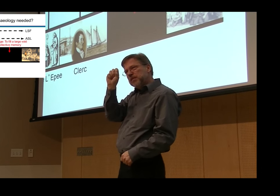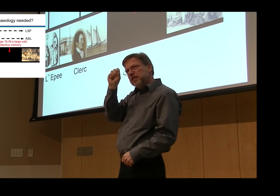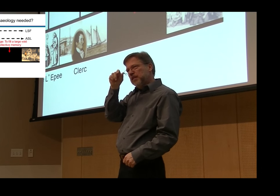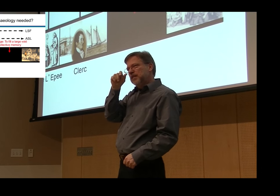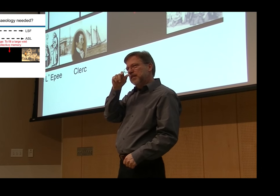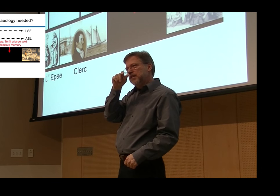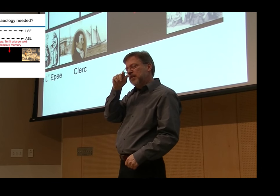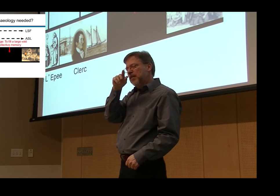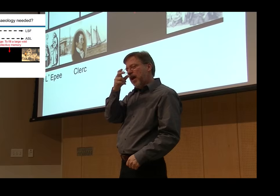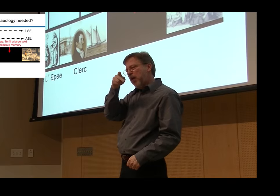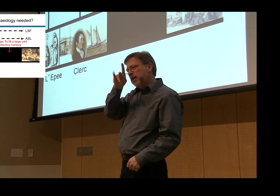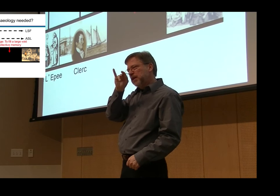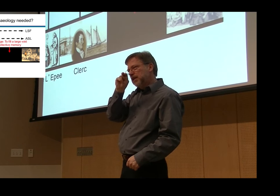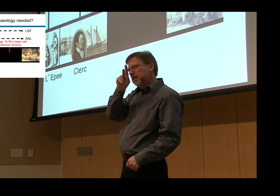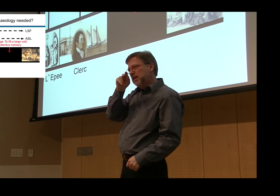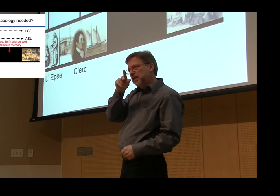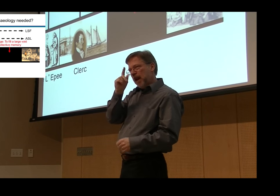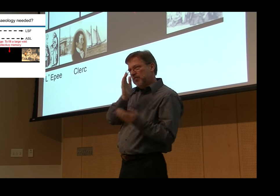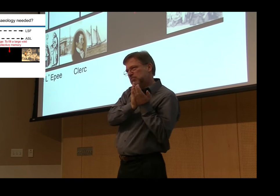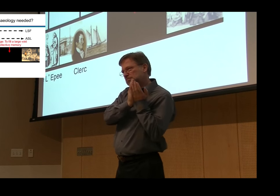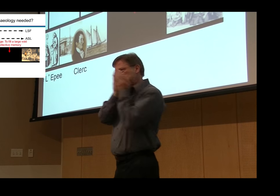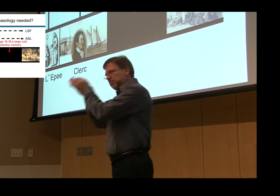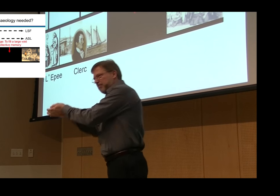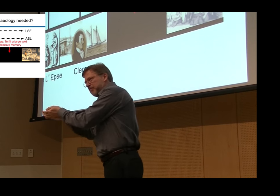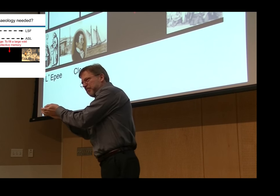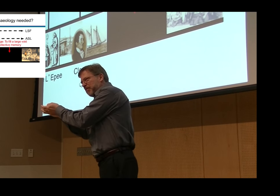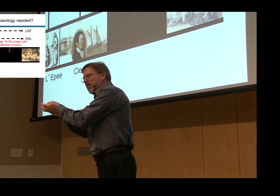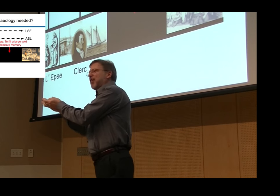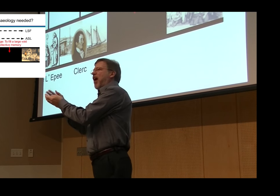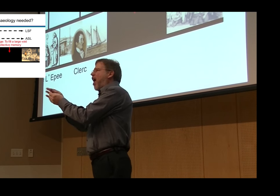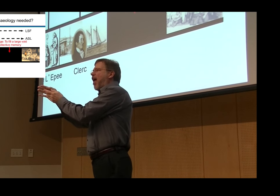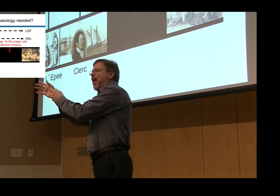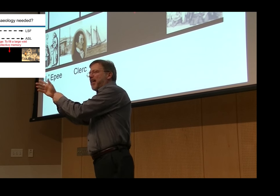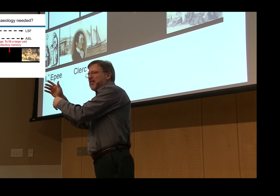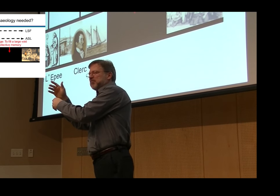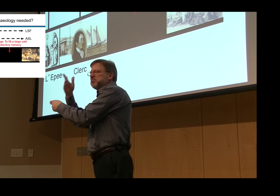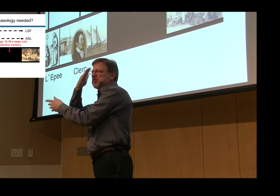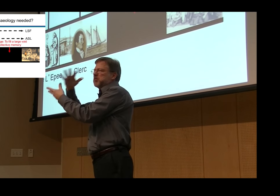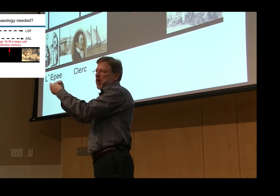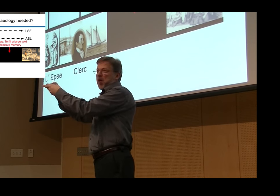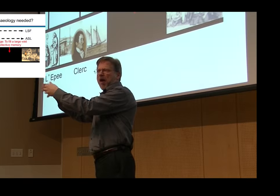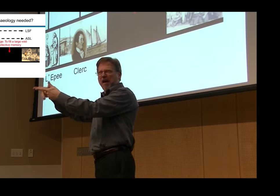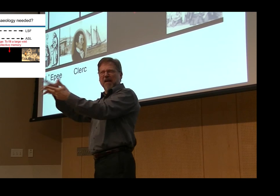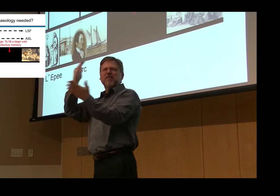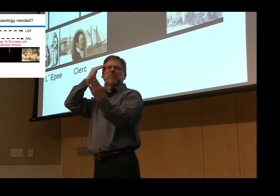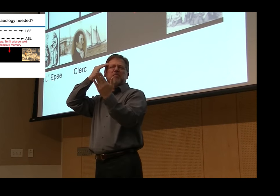We also know Laurent Clerc. We're familiar with the fact that Thomas Hopkins, T.H.